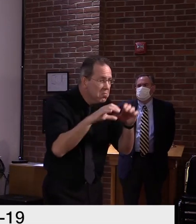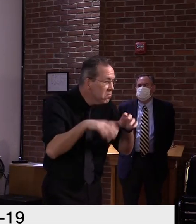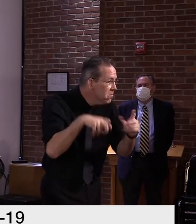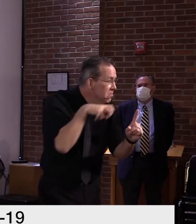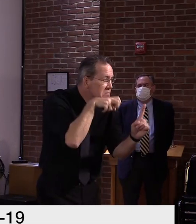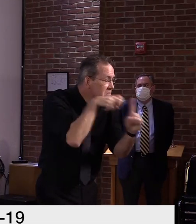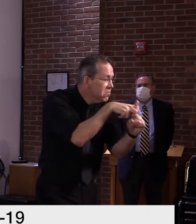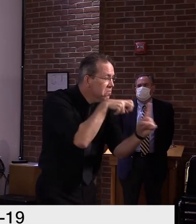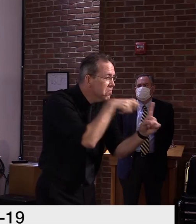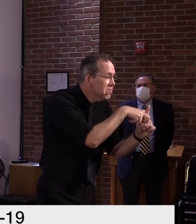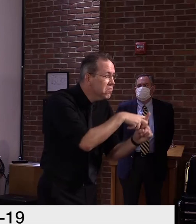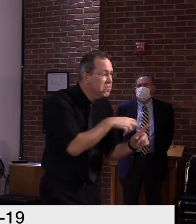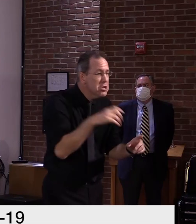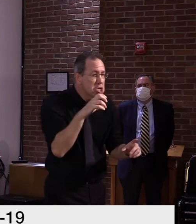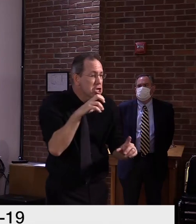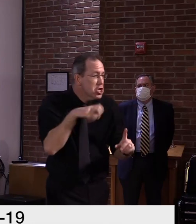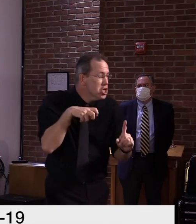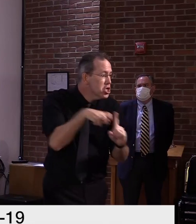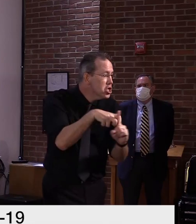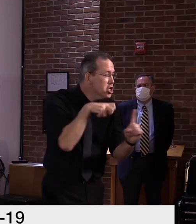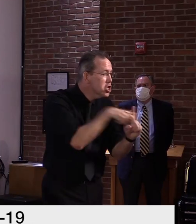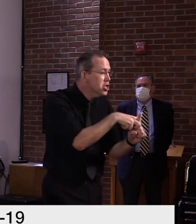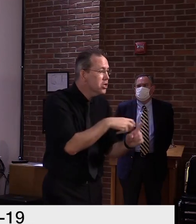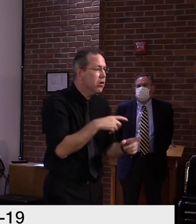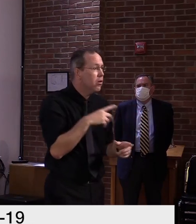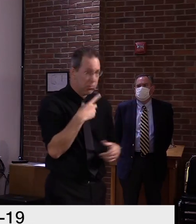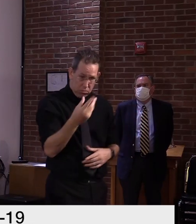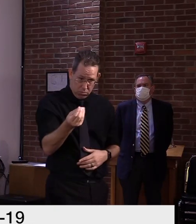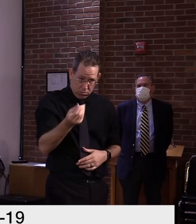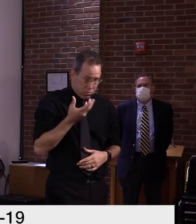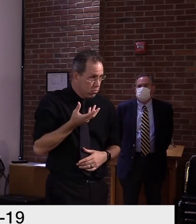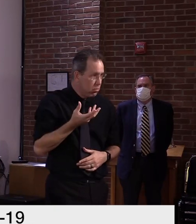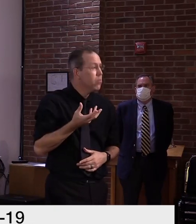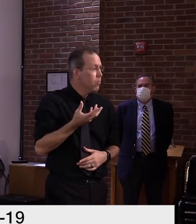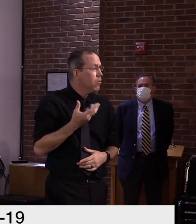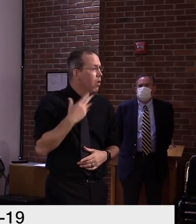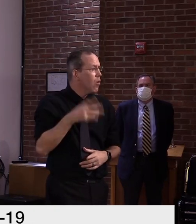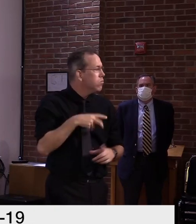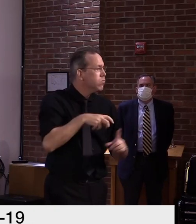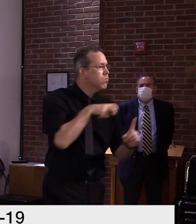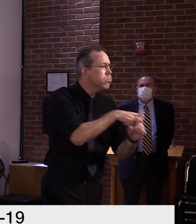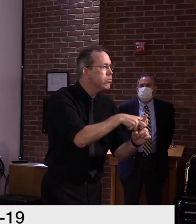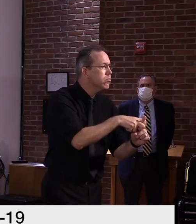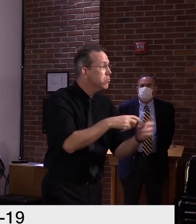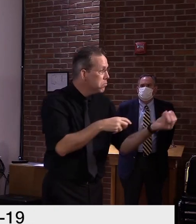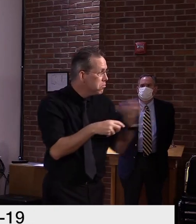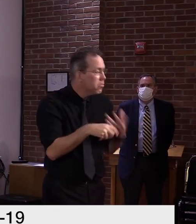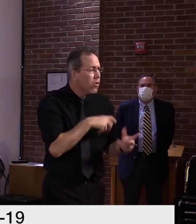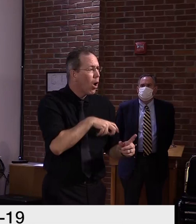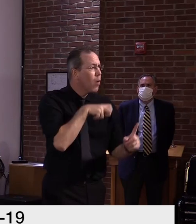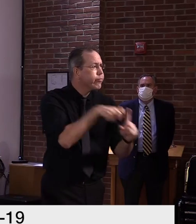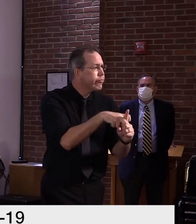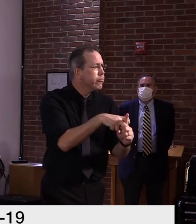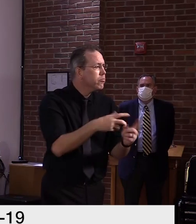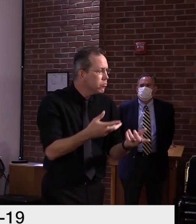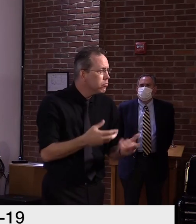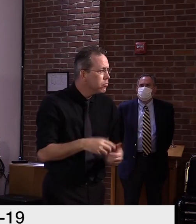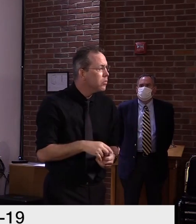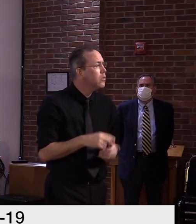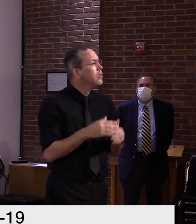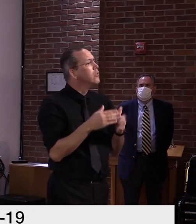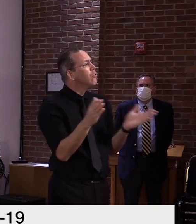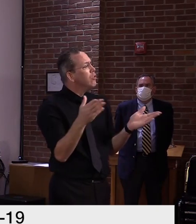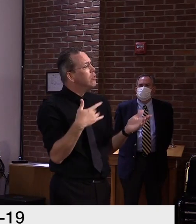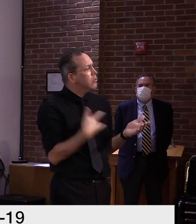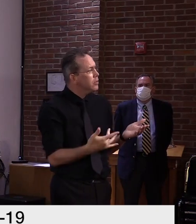uh, we were alerted to and hence had to follow up on. I think what I'd like to say though, in general is our